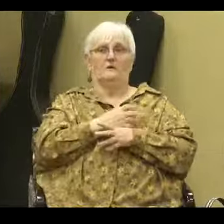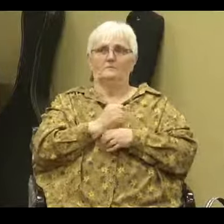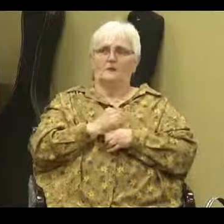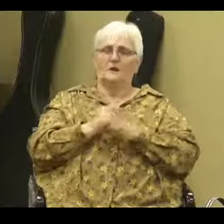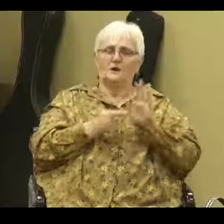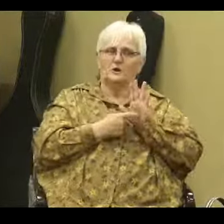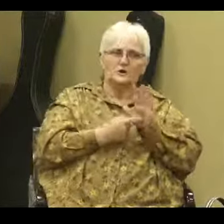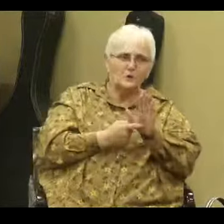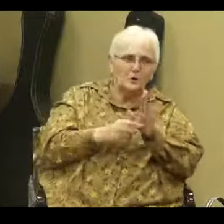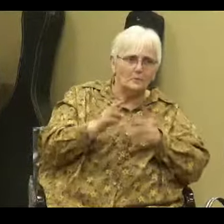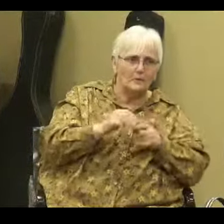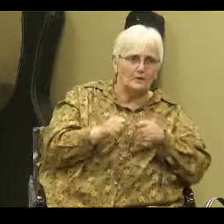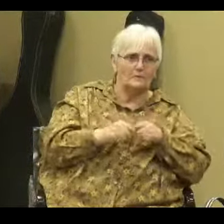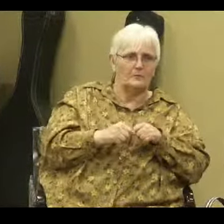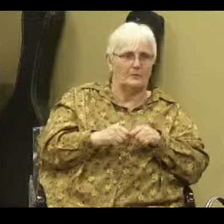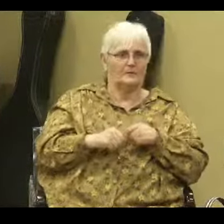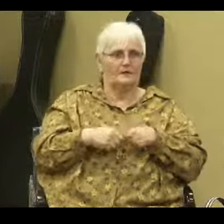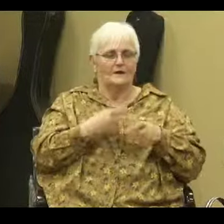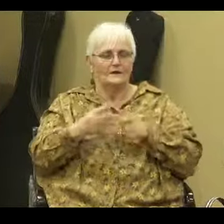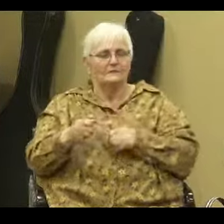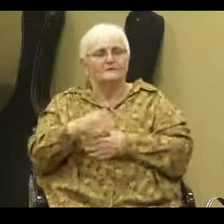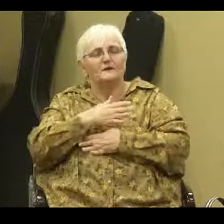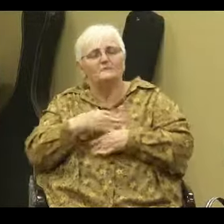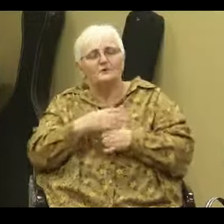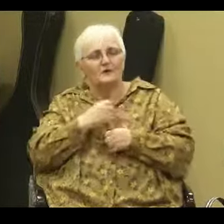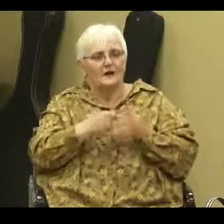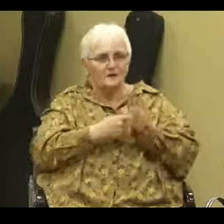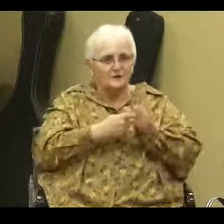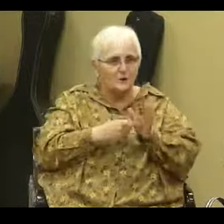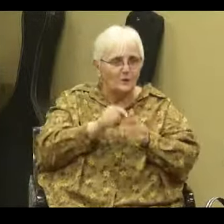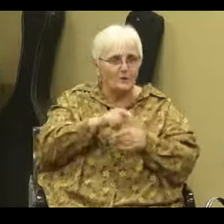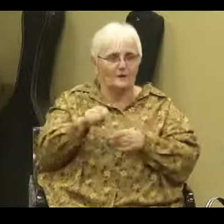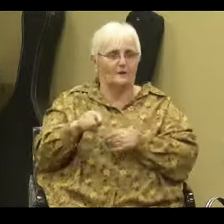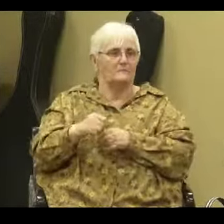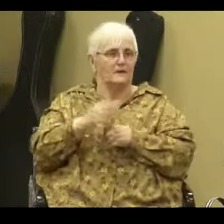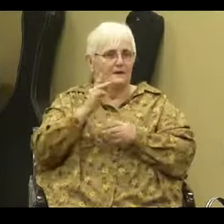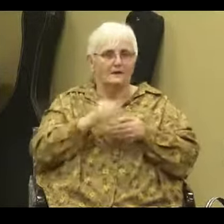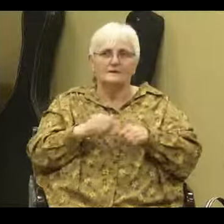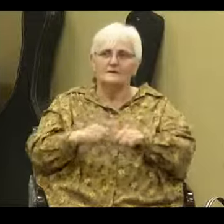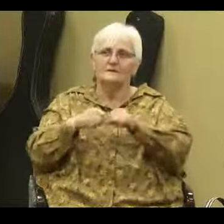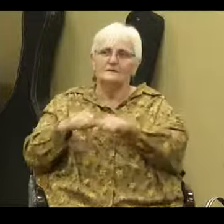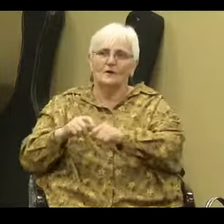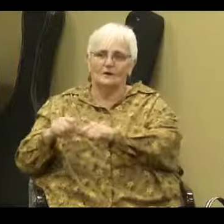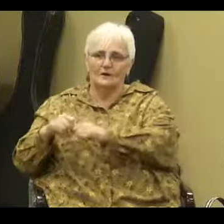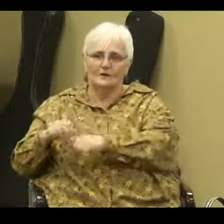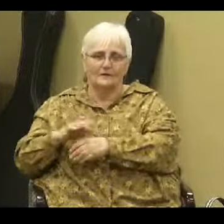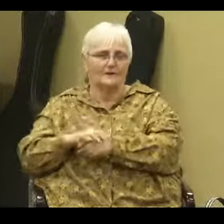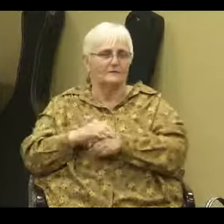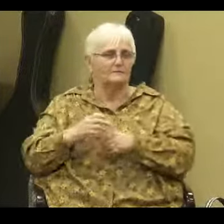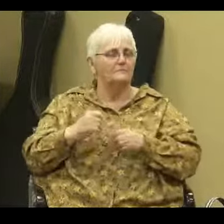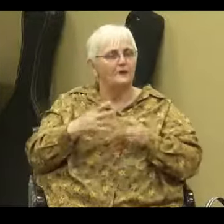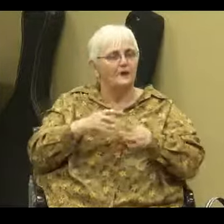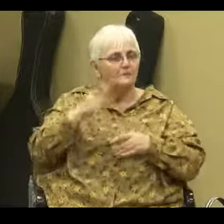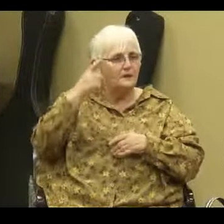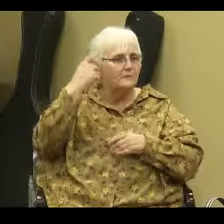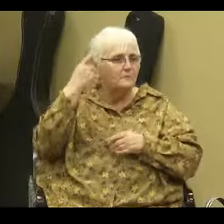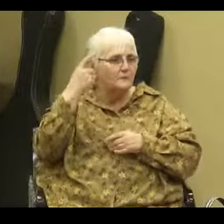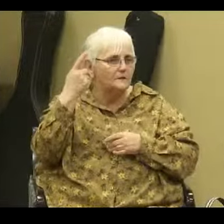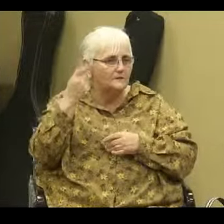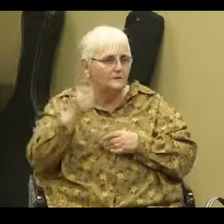people and it's gonna it's gonna give them joy that I show you you know and on and on and on how many mysteries are you know in